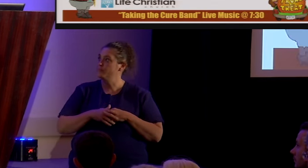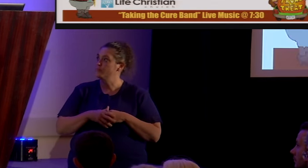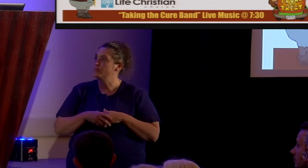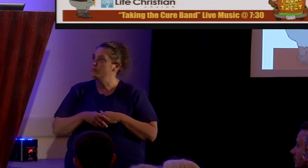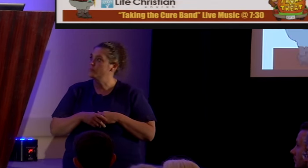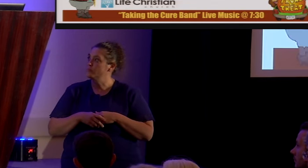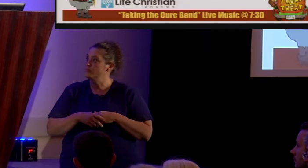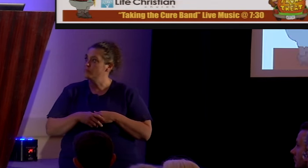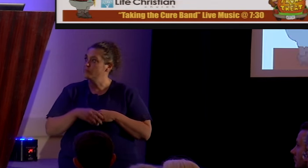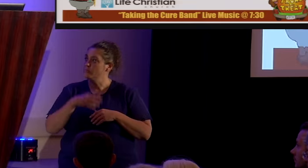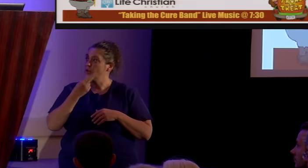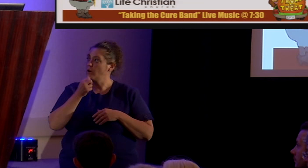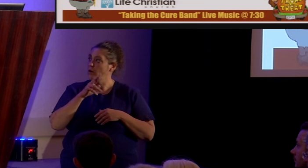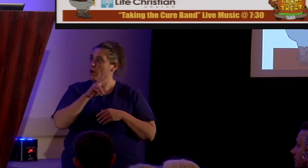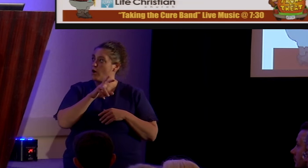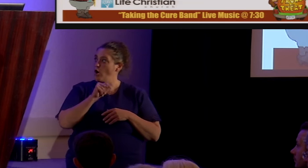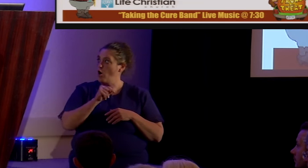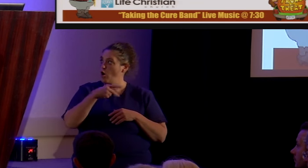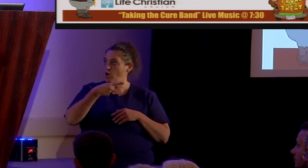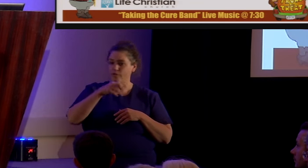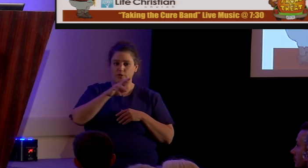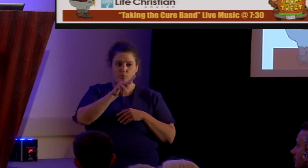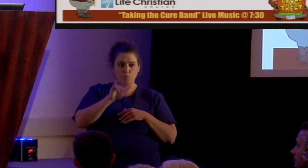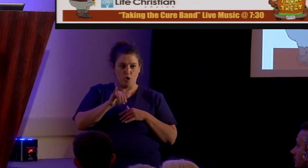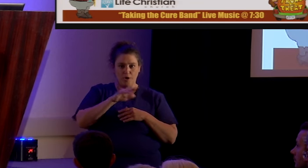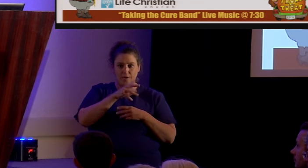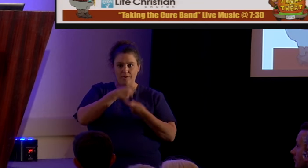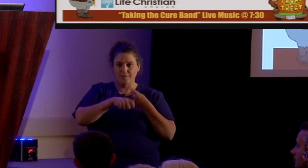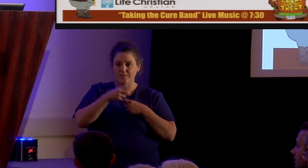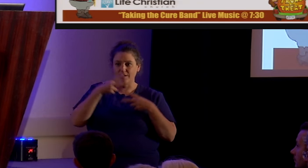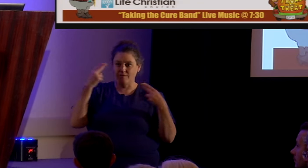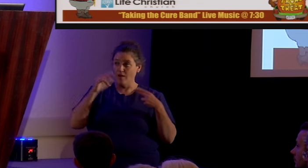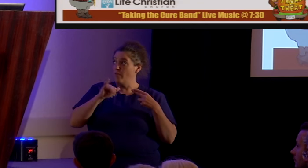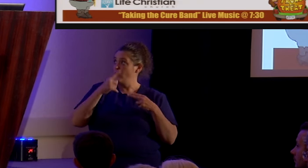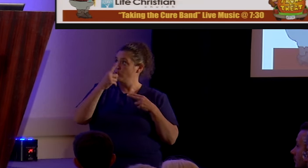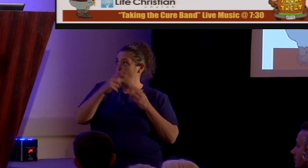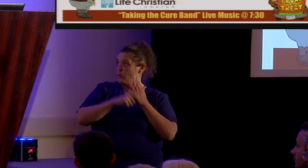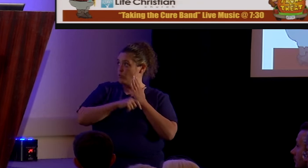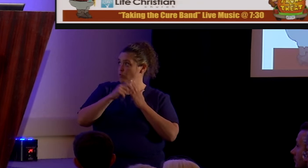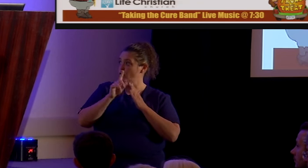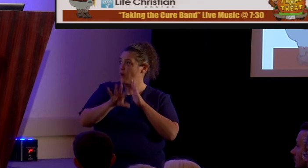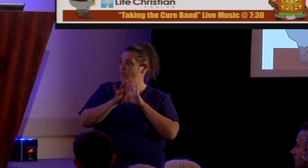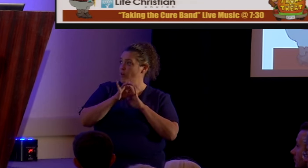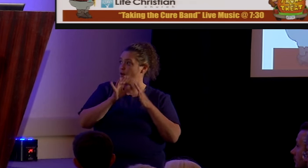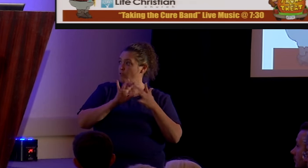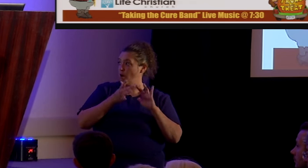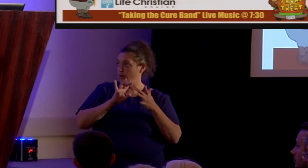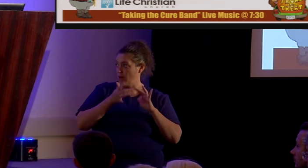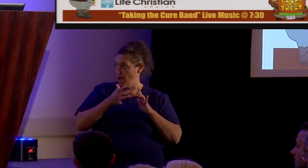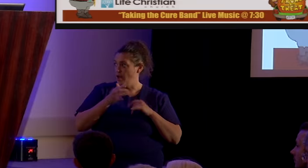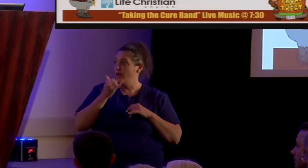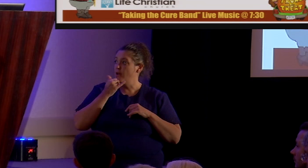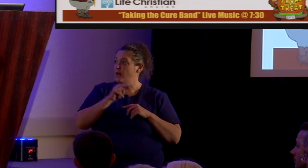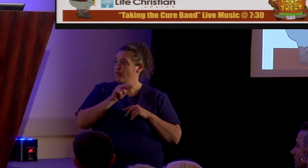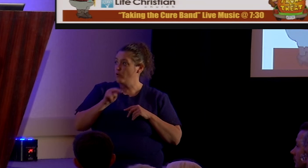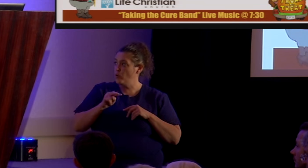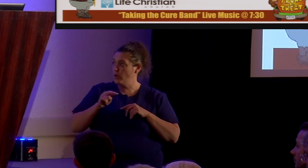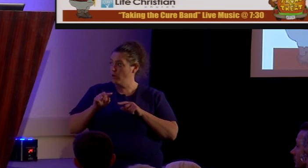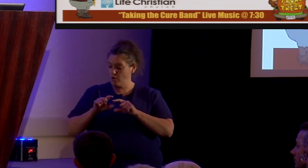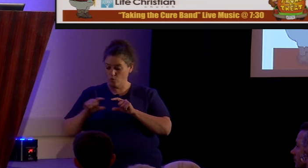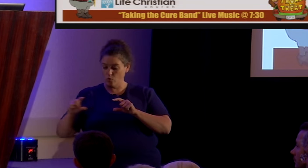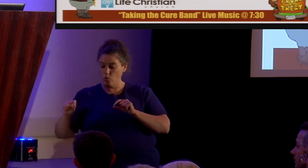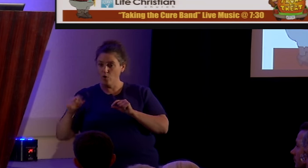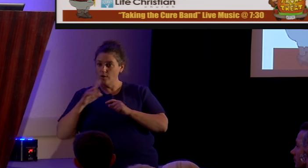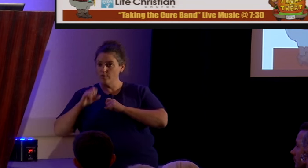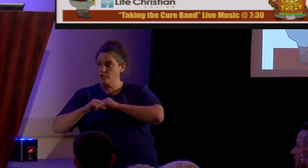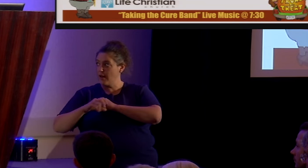Like harvest parties instead of Halloween parties. This is just one brochure I found online. And if you look in the bottom right corner, you'll see an